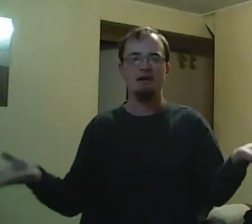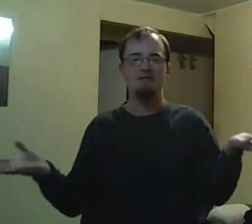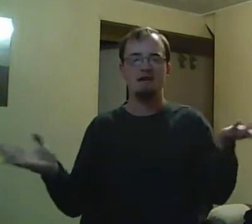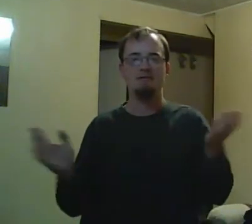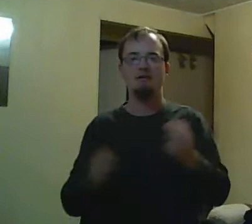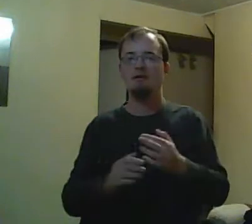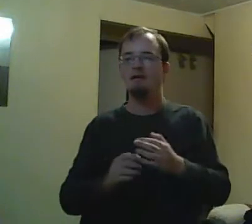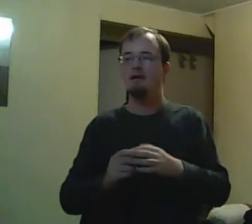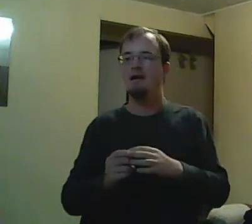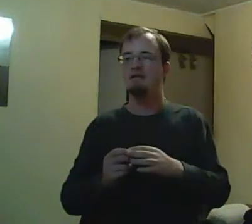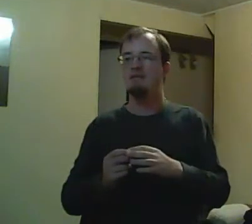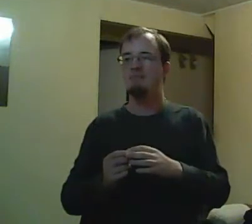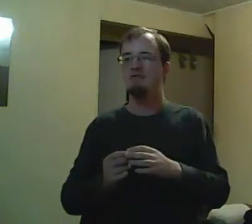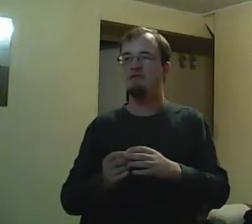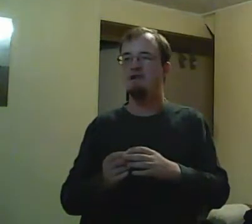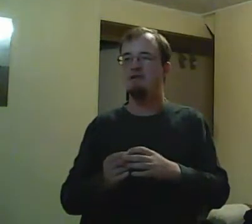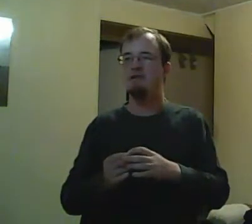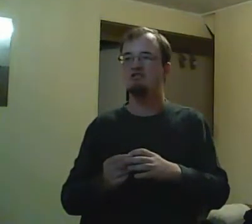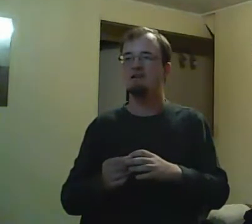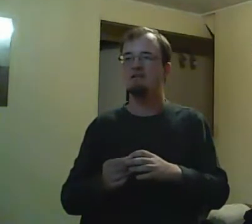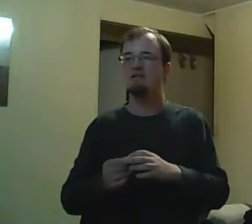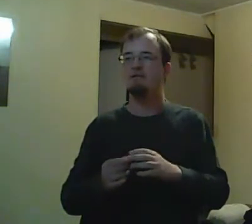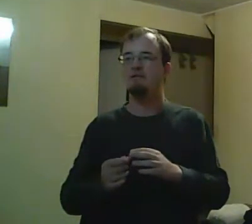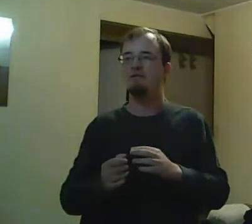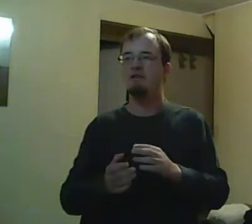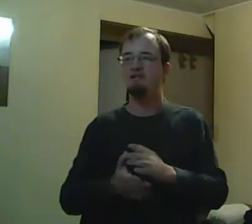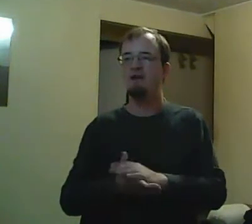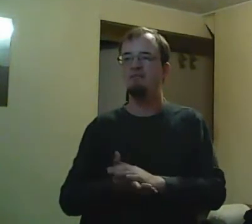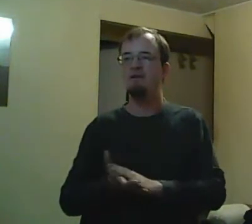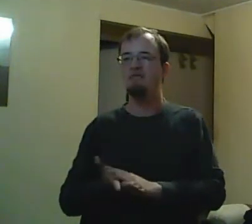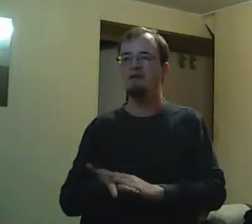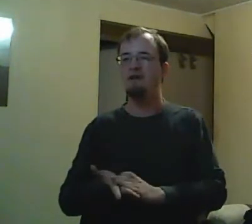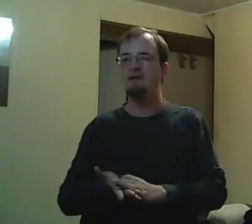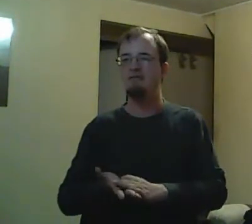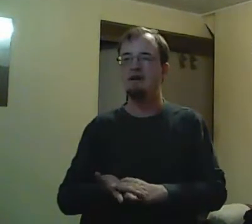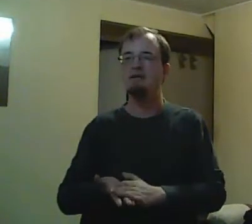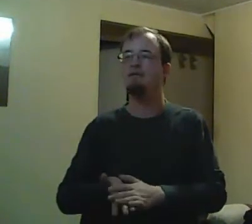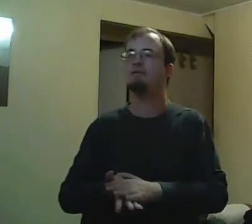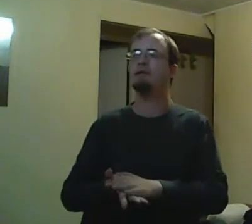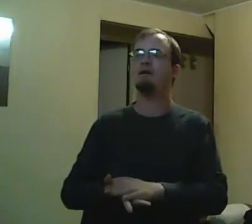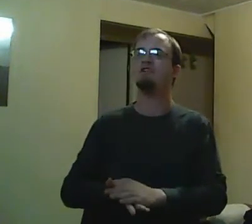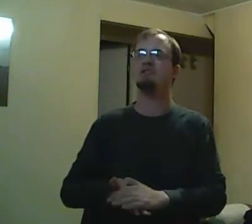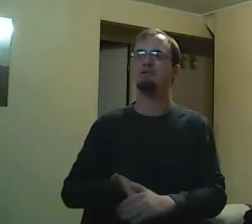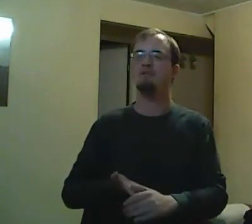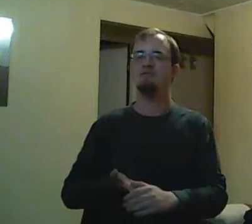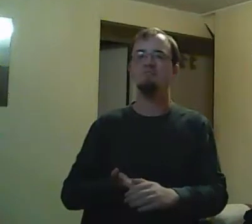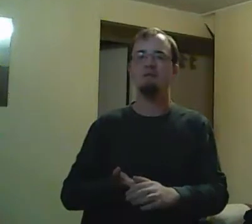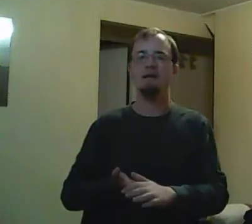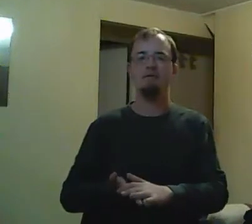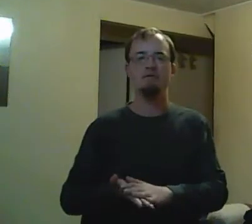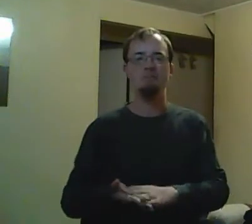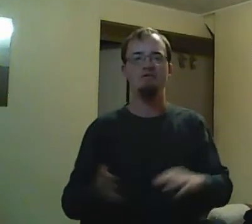show that on TV? Emma says that, don't worry, they'll cut out that part. Before the painted feathers fall,